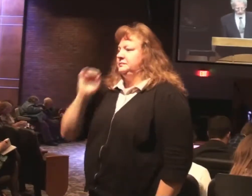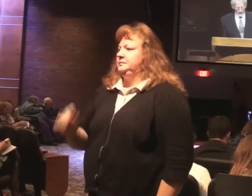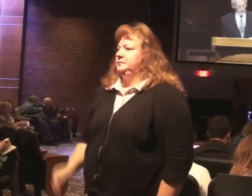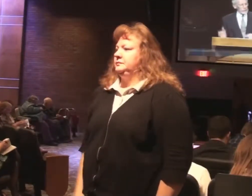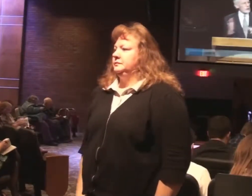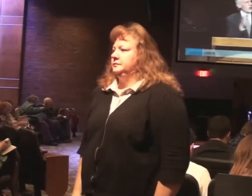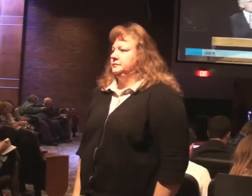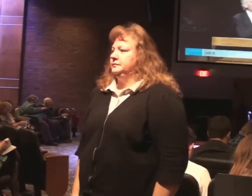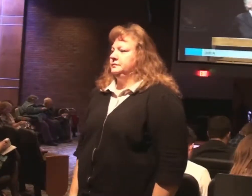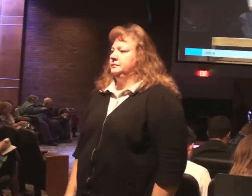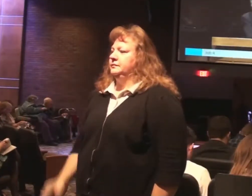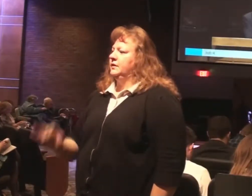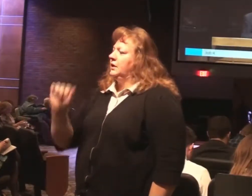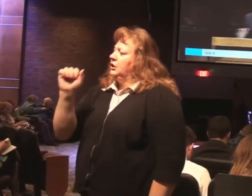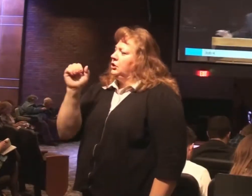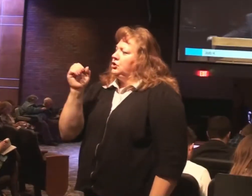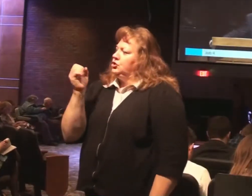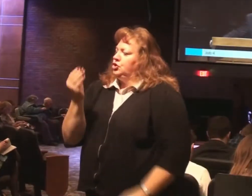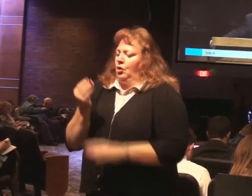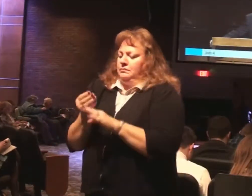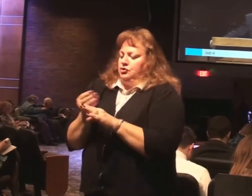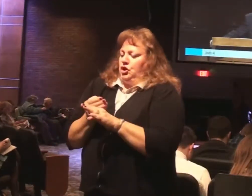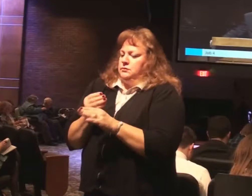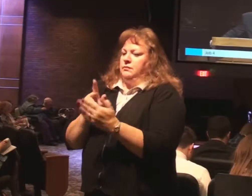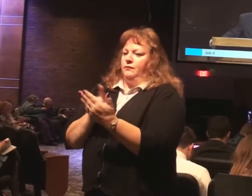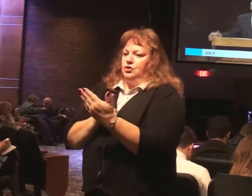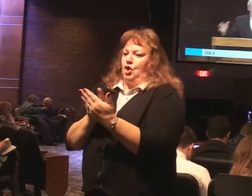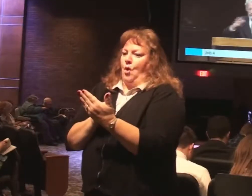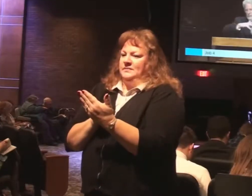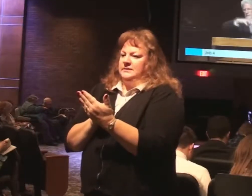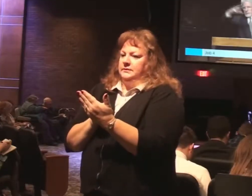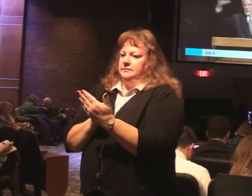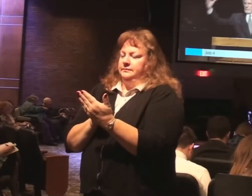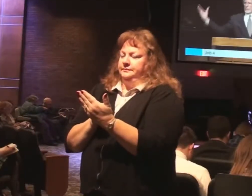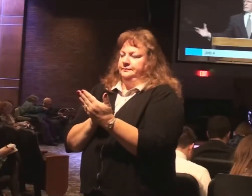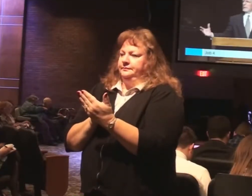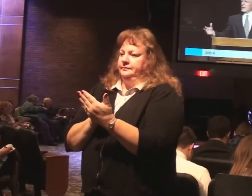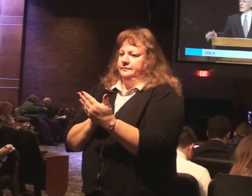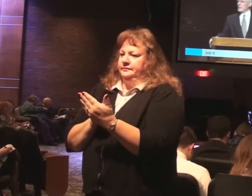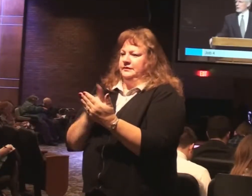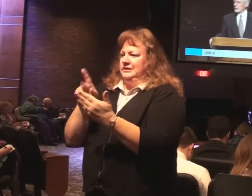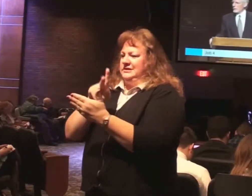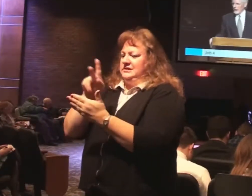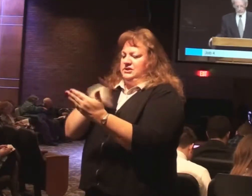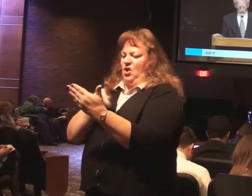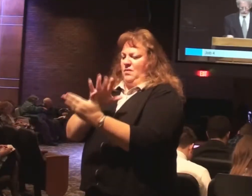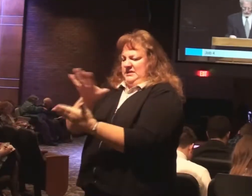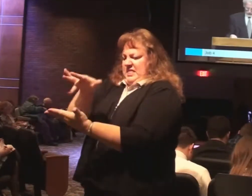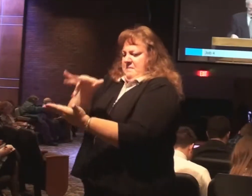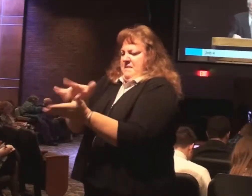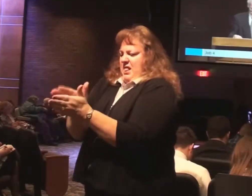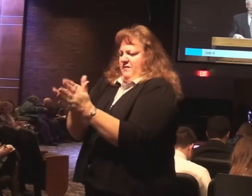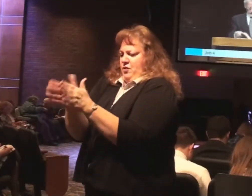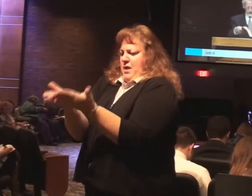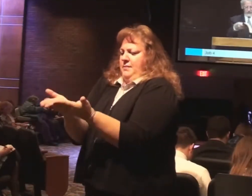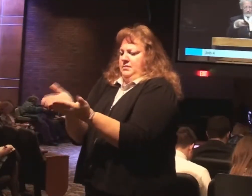The book of Job is just before the book of Psalms. You know, Psalms is that big book in the middle of the Bible. So just, you know, if you're not